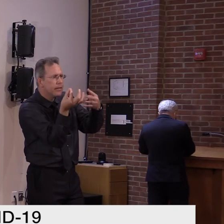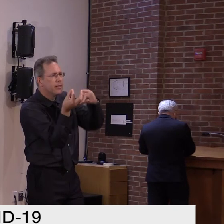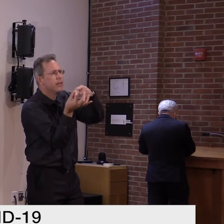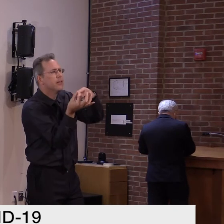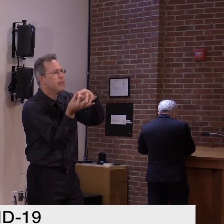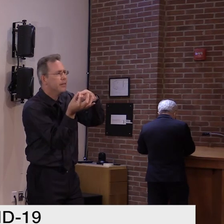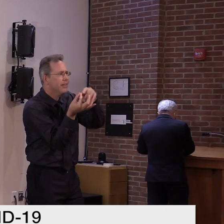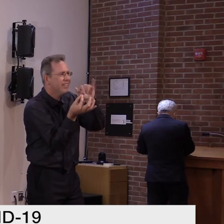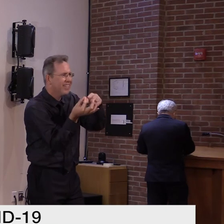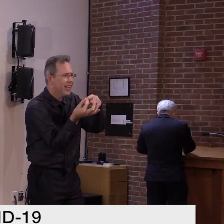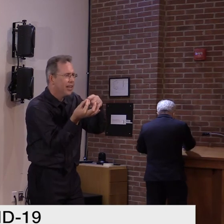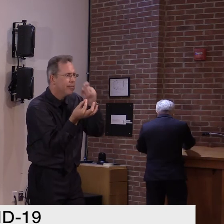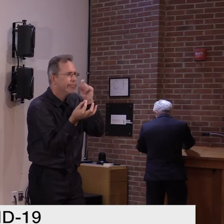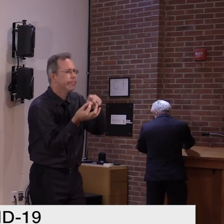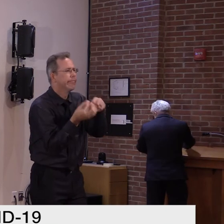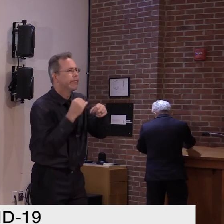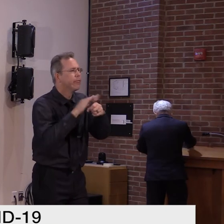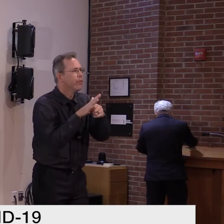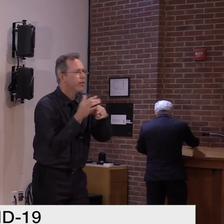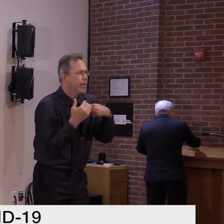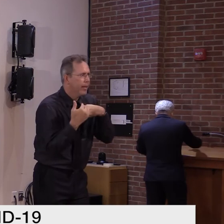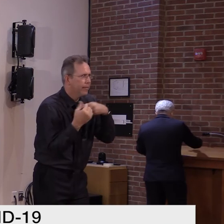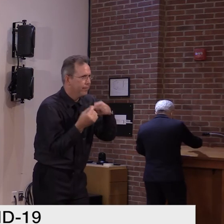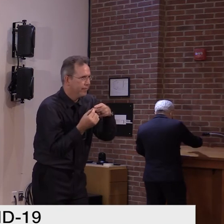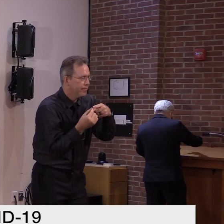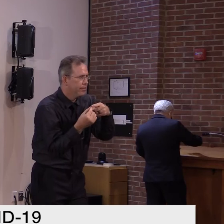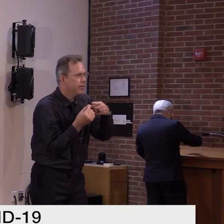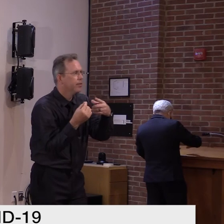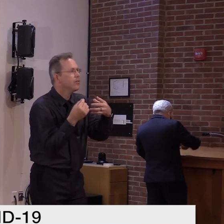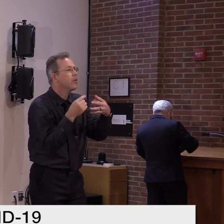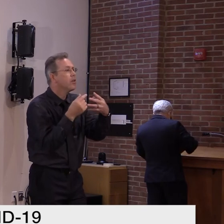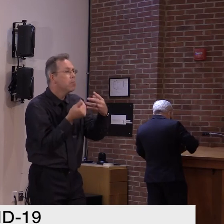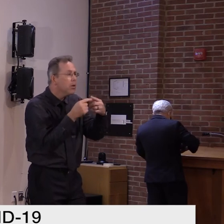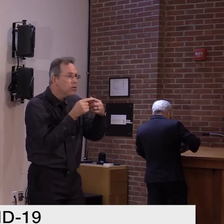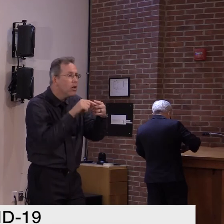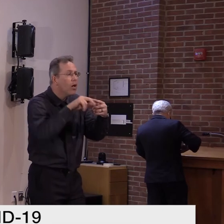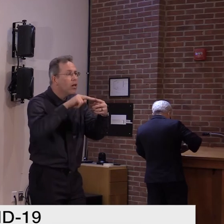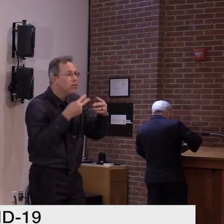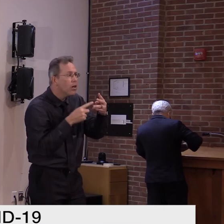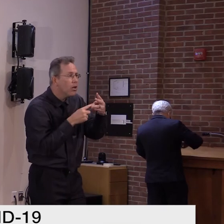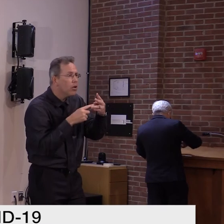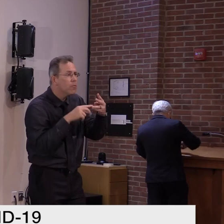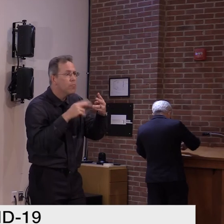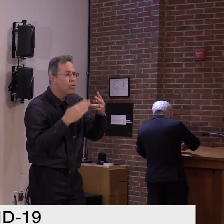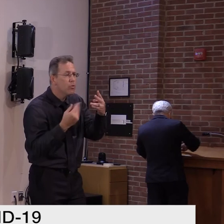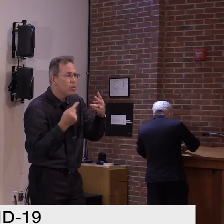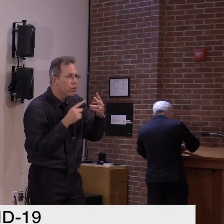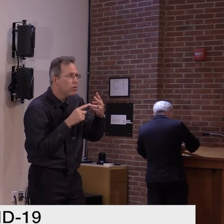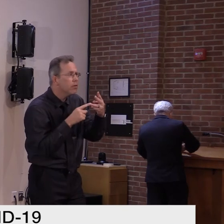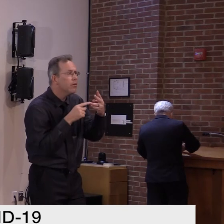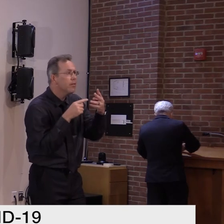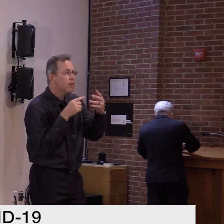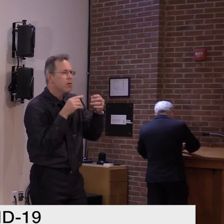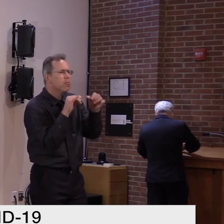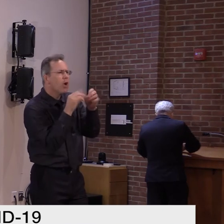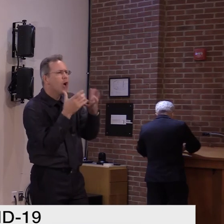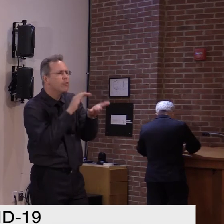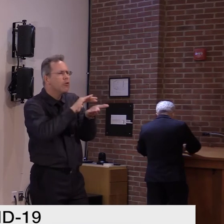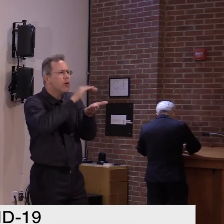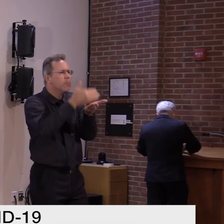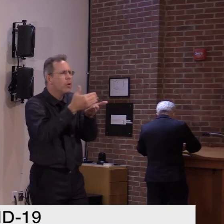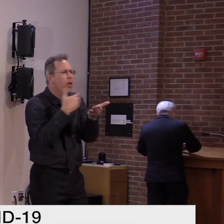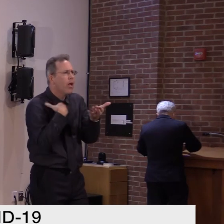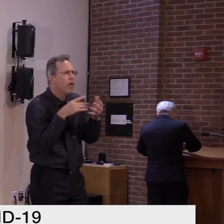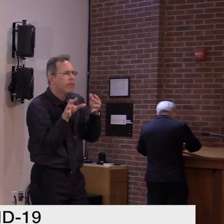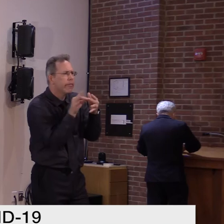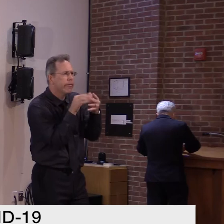The second part is the amplification, which is so you can try to measure that in the assay that you're